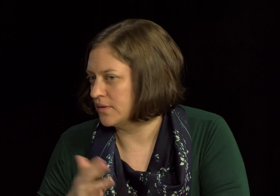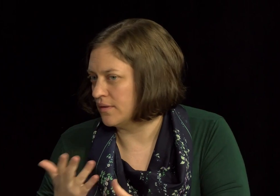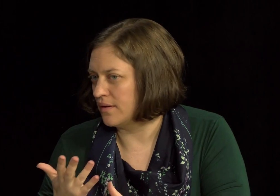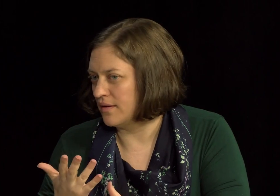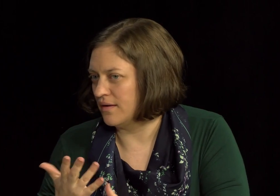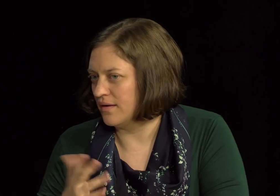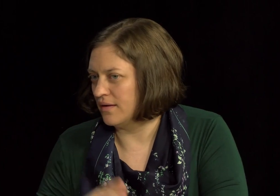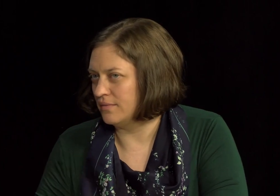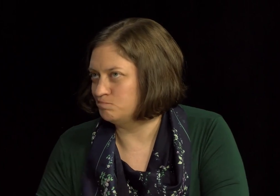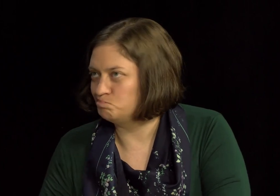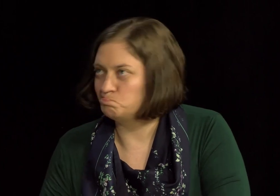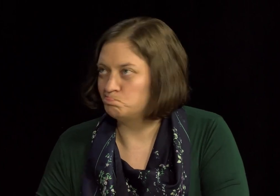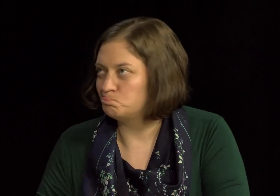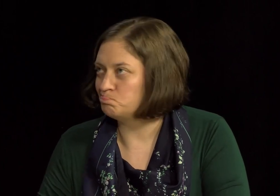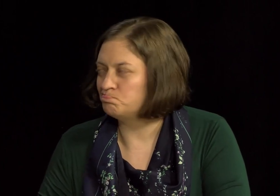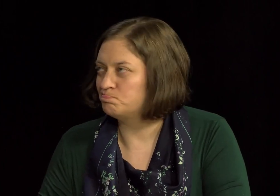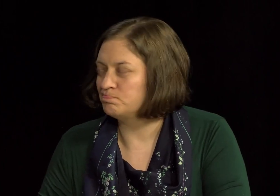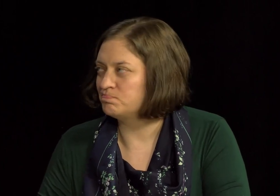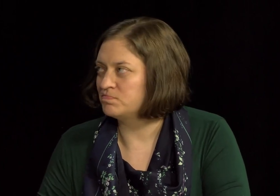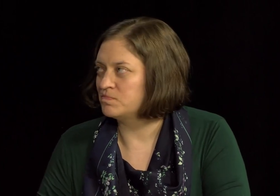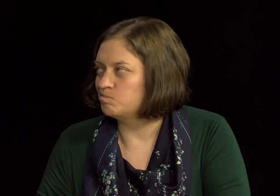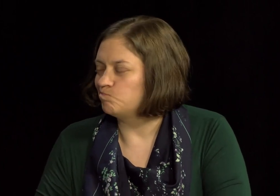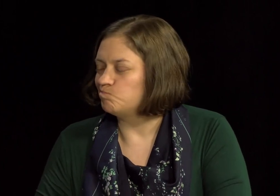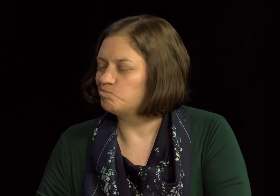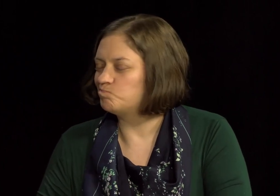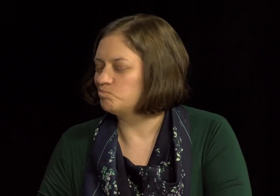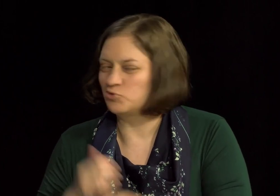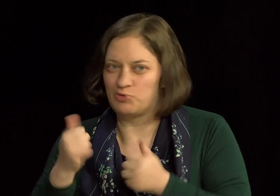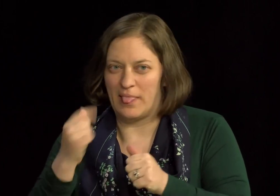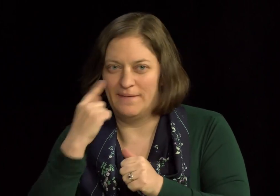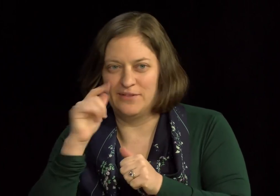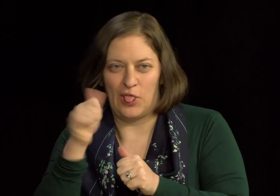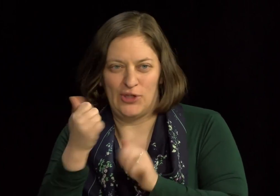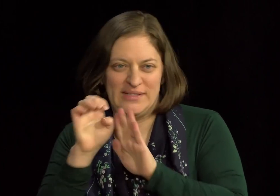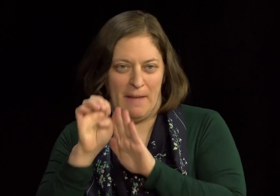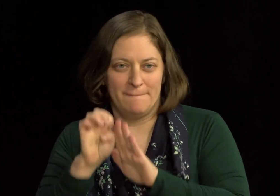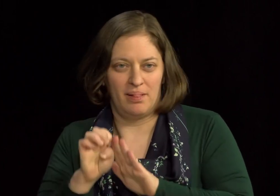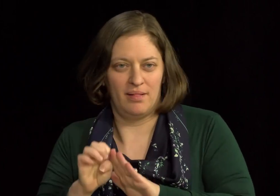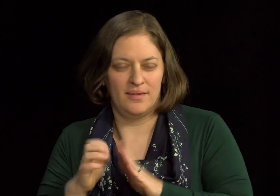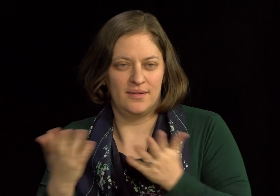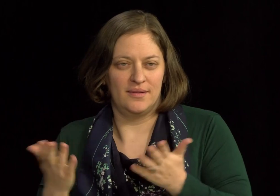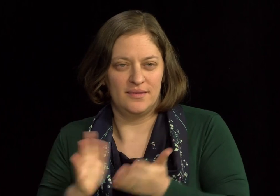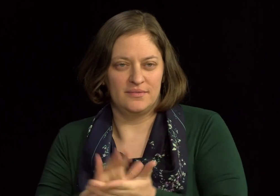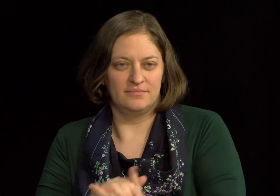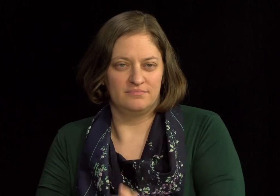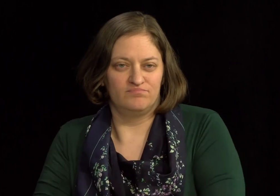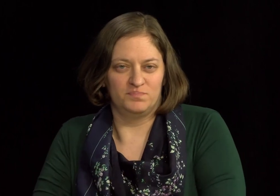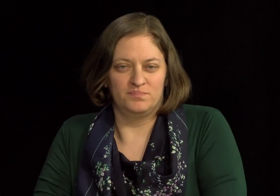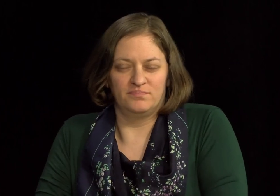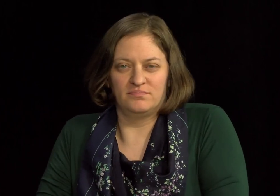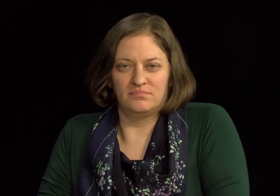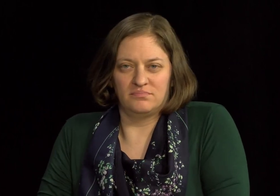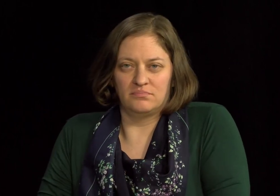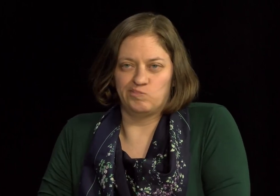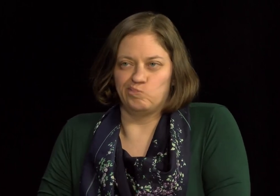Um, trying to think of, um, some other examples that I haven't shared. Um,